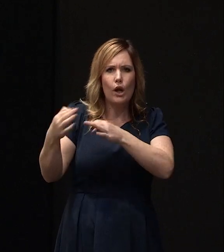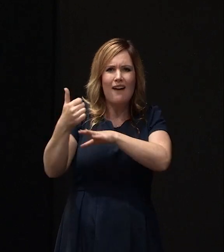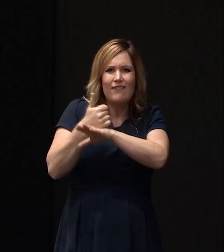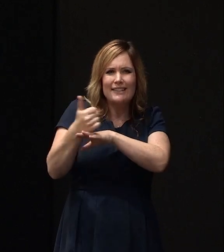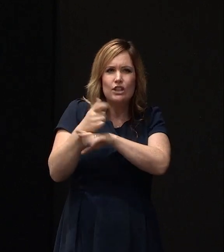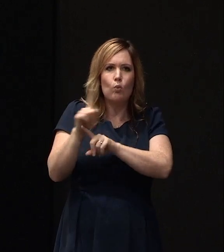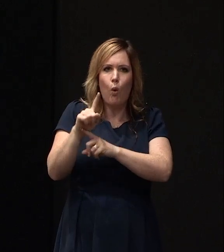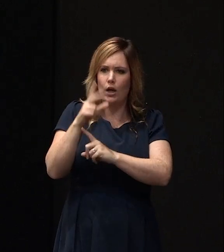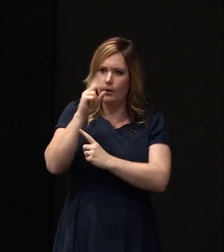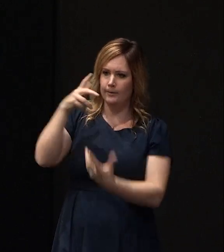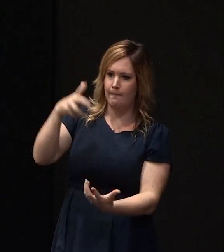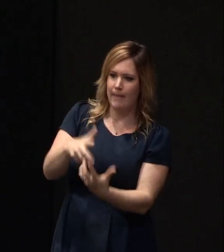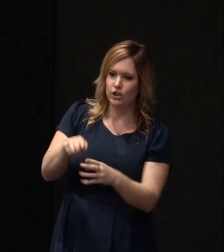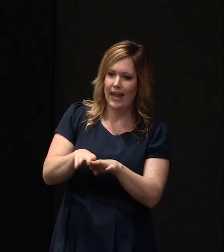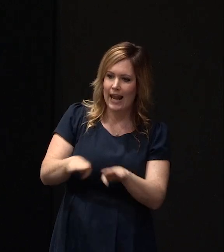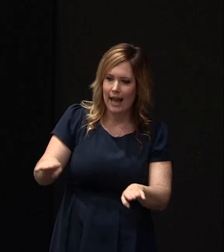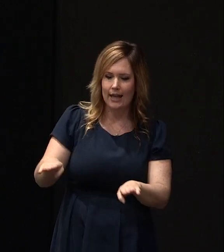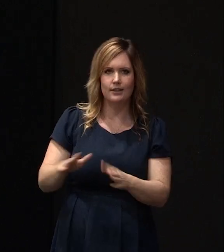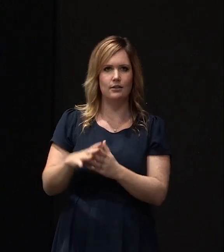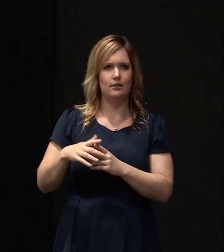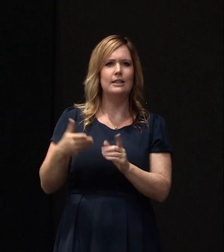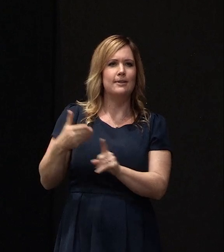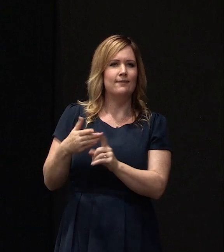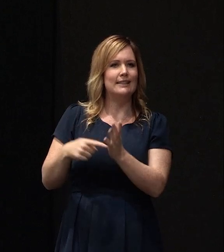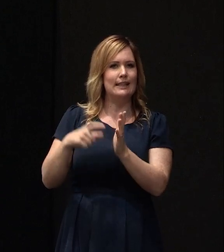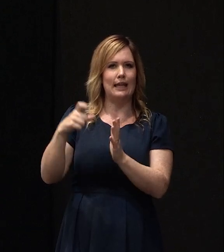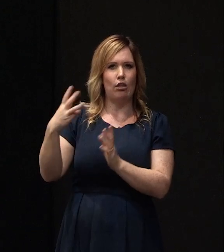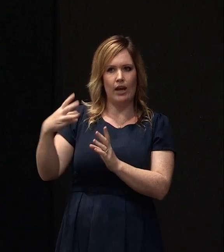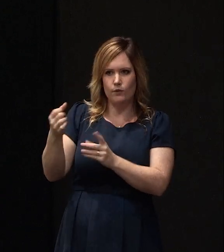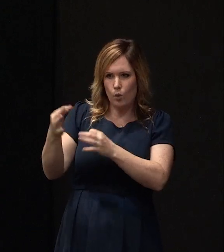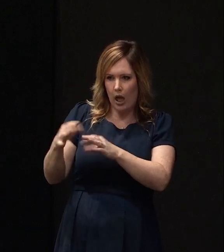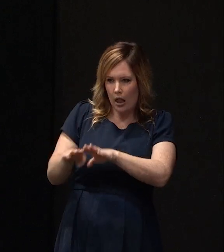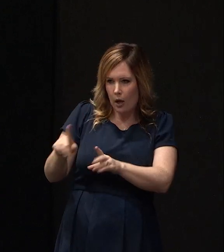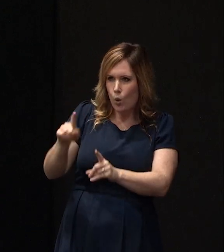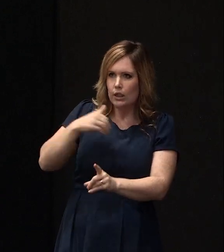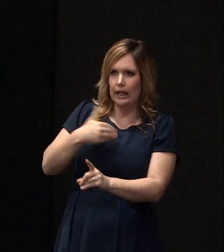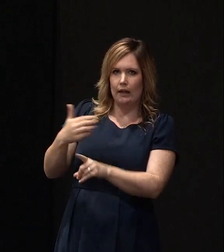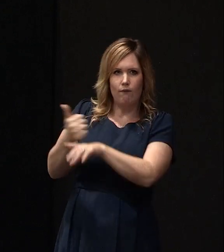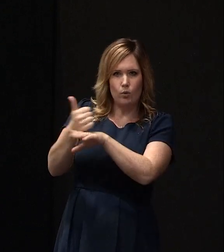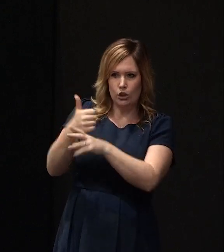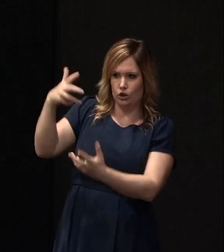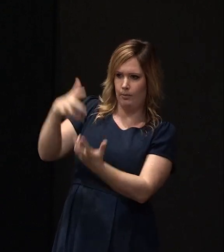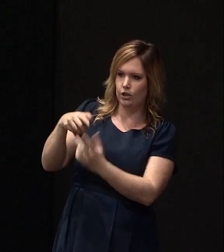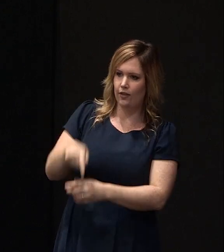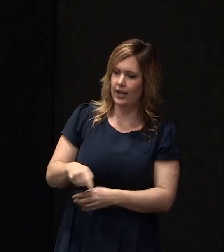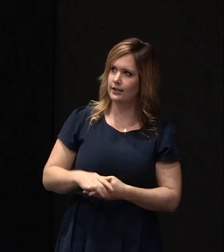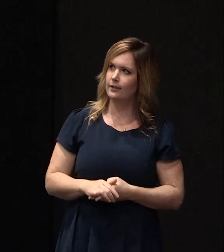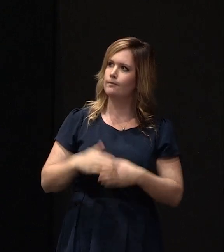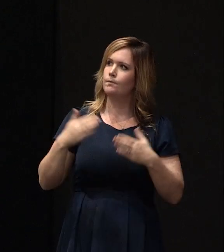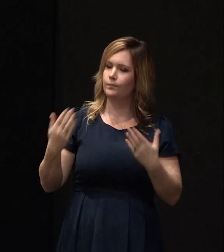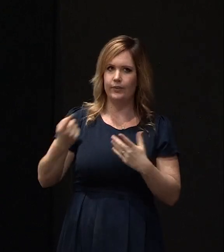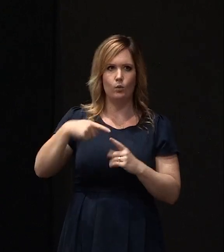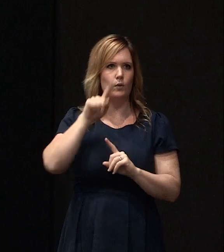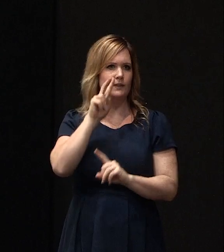work on, on different sorts of land, in particular TC3 land. So what we're now seeing is a number of sort of what I'd say is quite